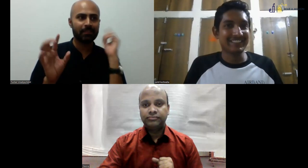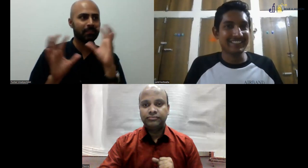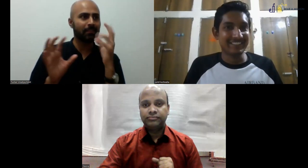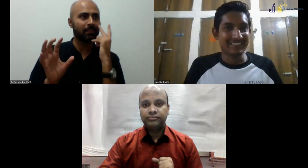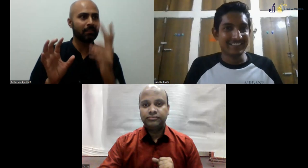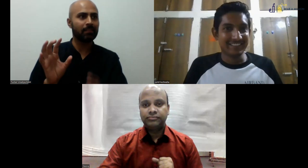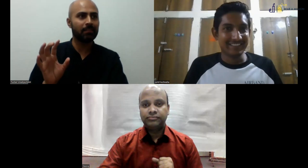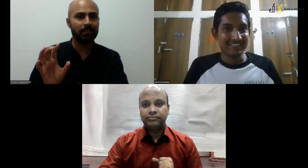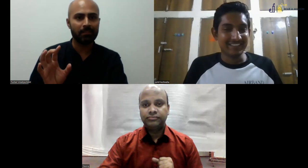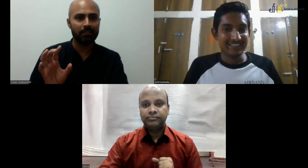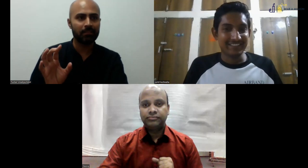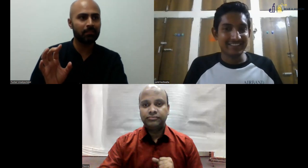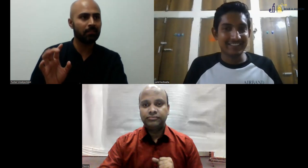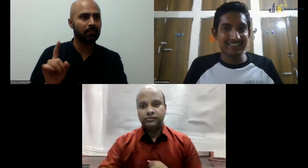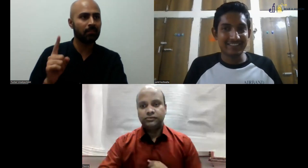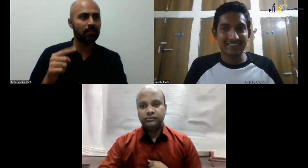Sorry.